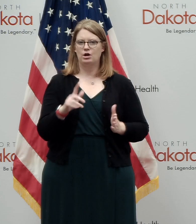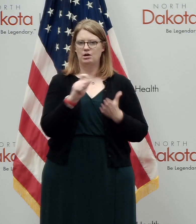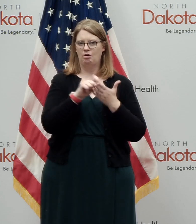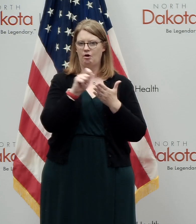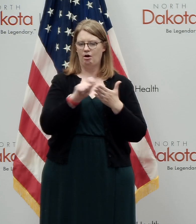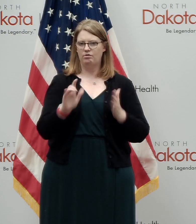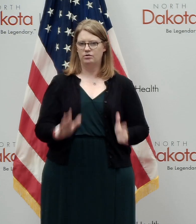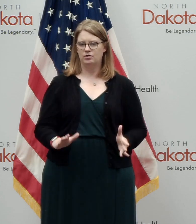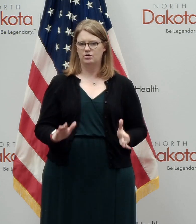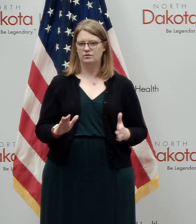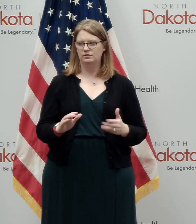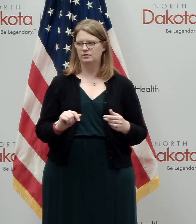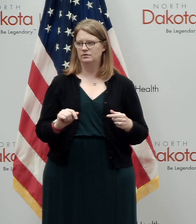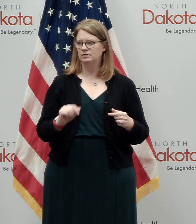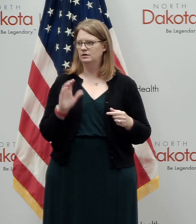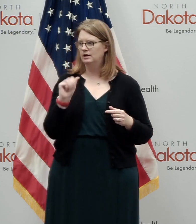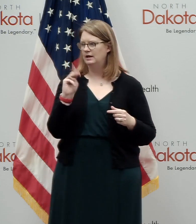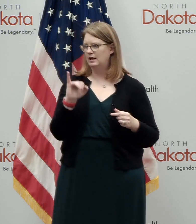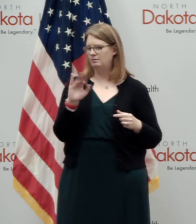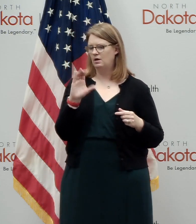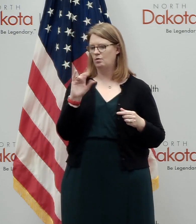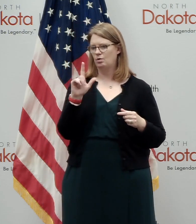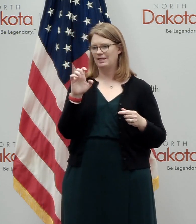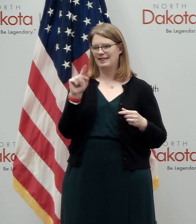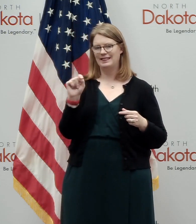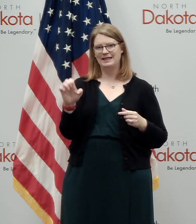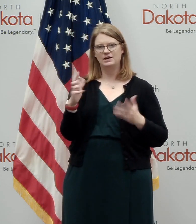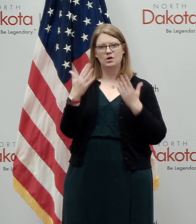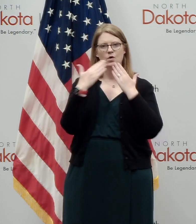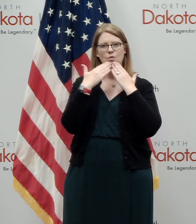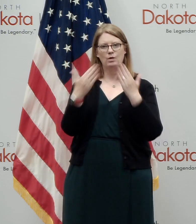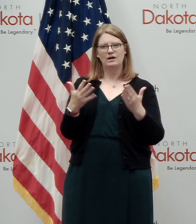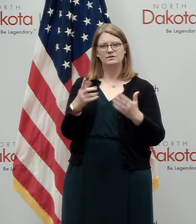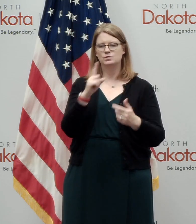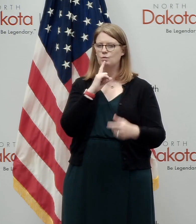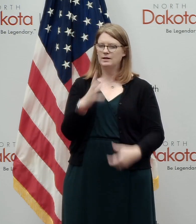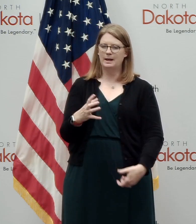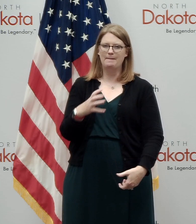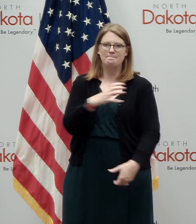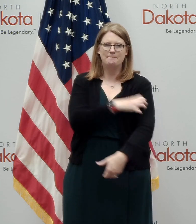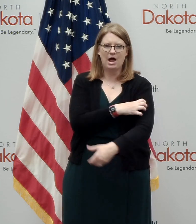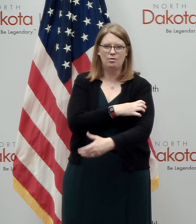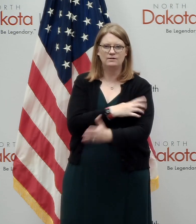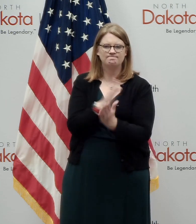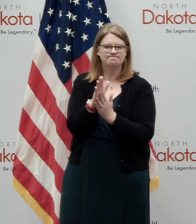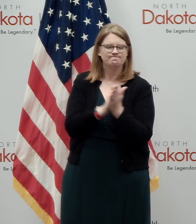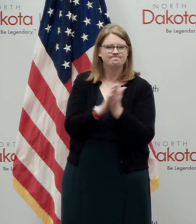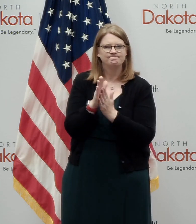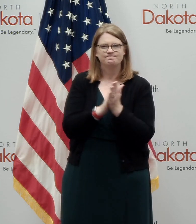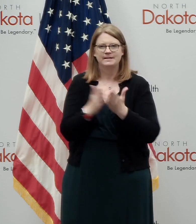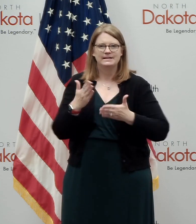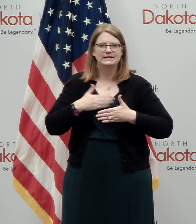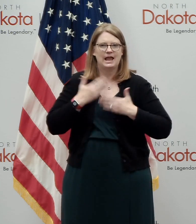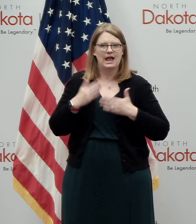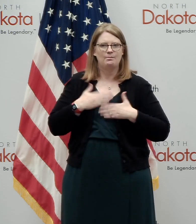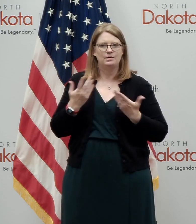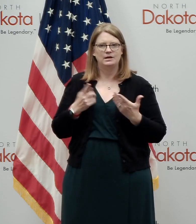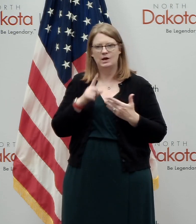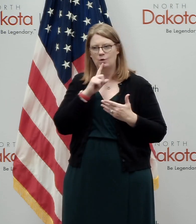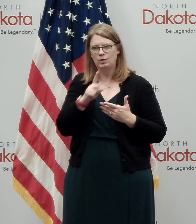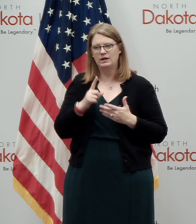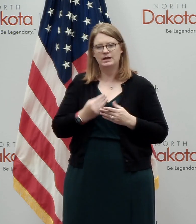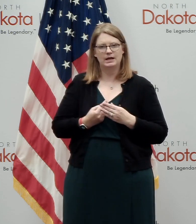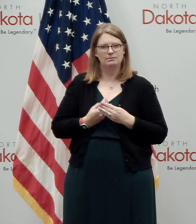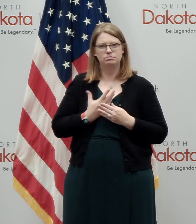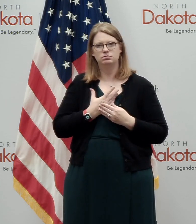and, uh, Amy Collette said, gratitude is a powerful catalyst for happiness. It's the spark that lights a fire of joy